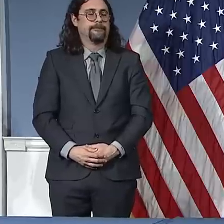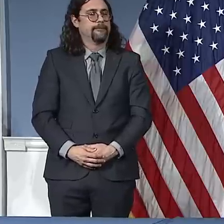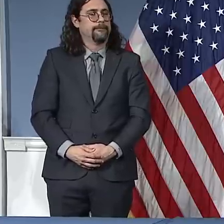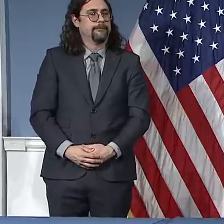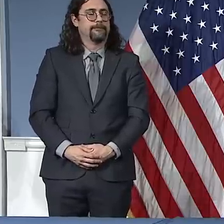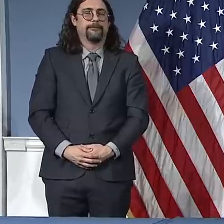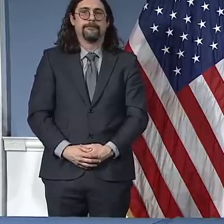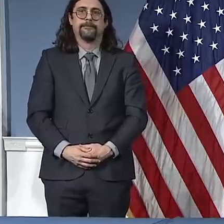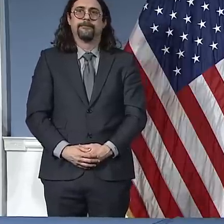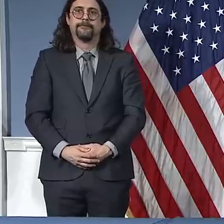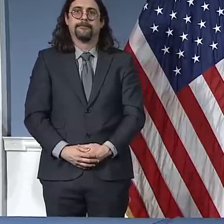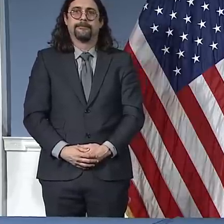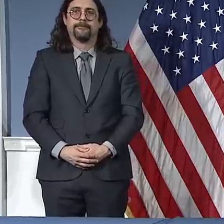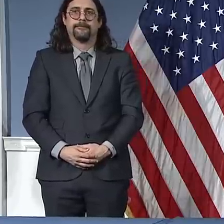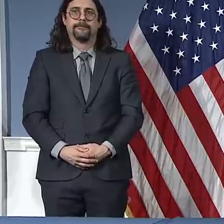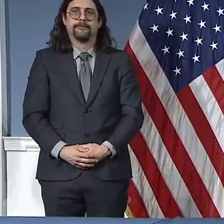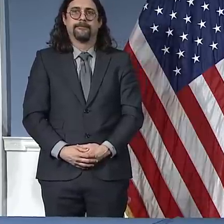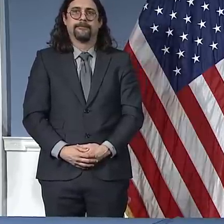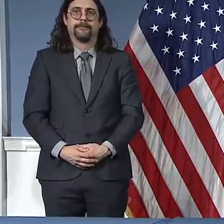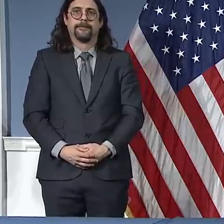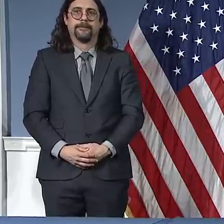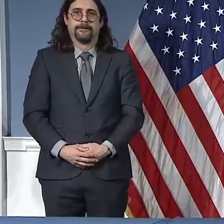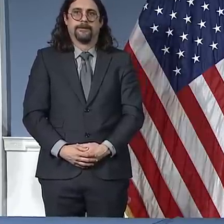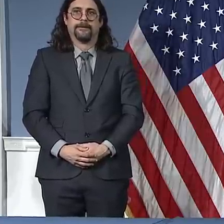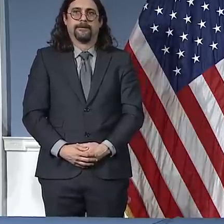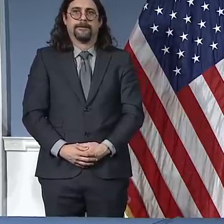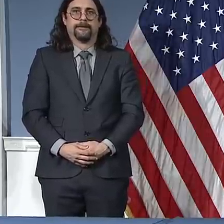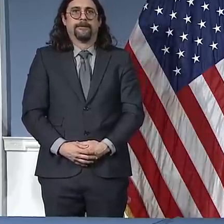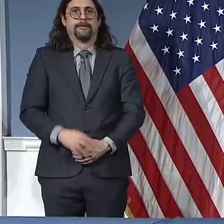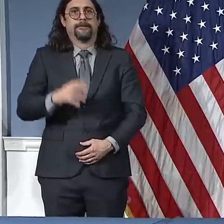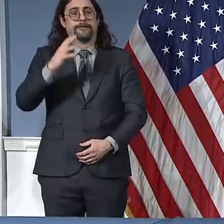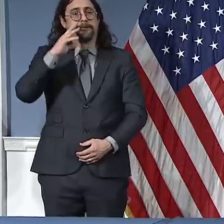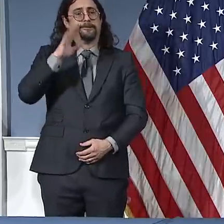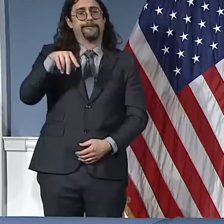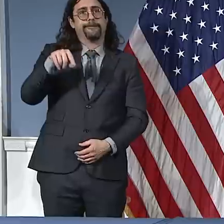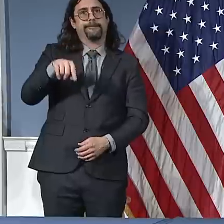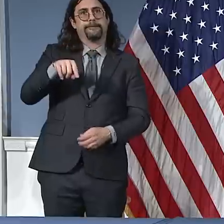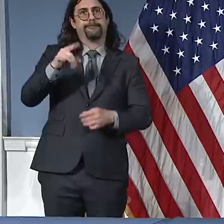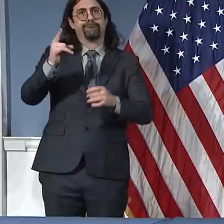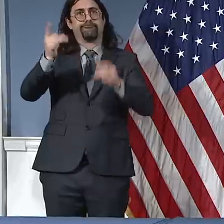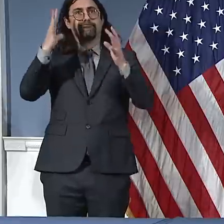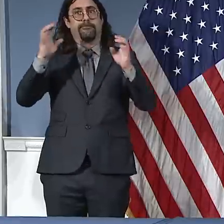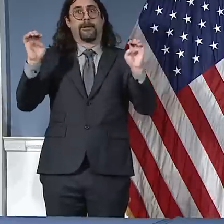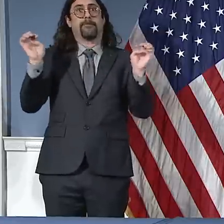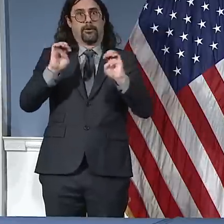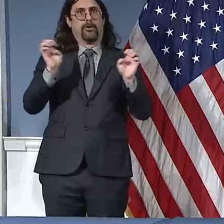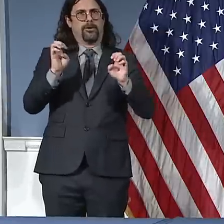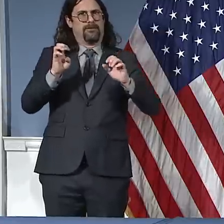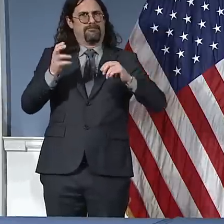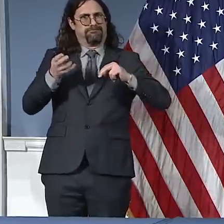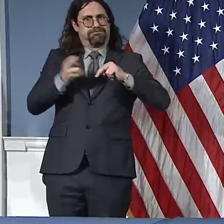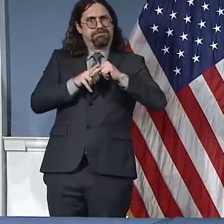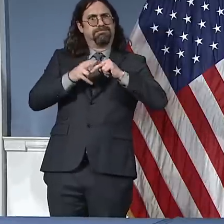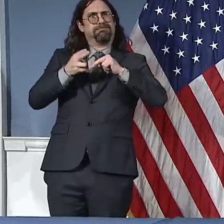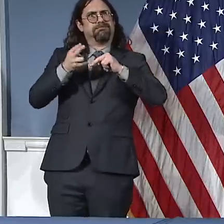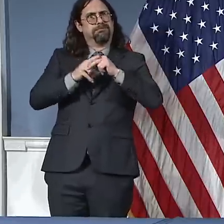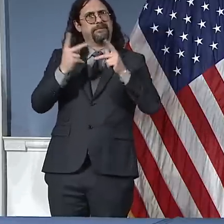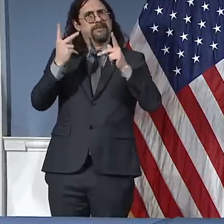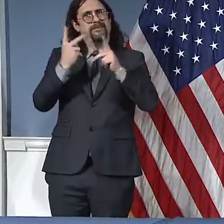that New Yorkers continue to make the changes necessary to follow the rules, to step up.